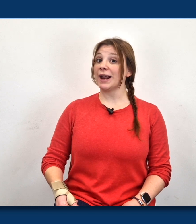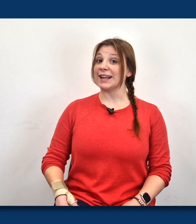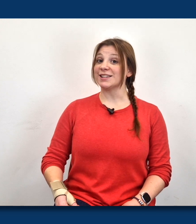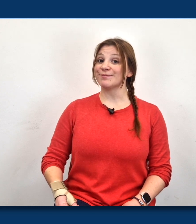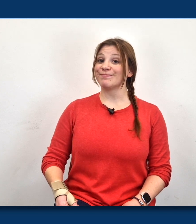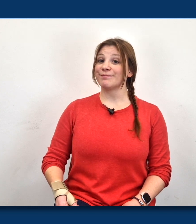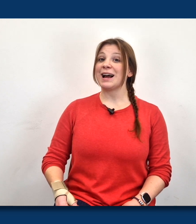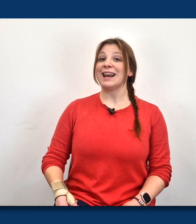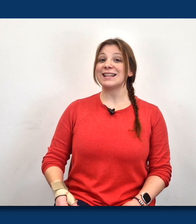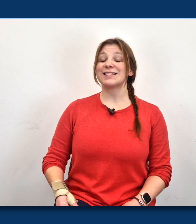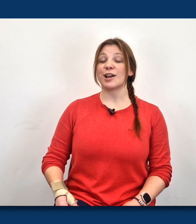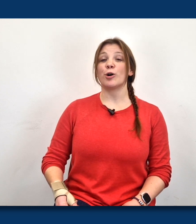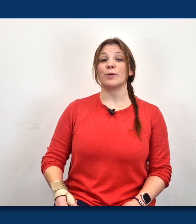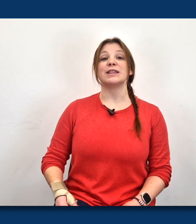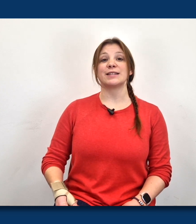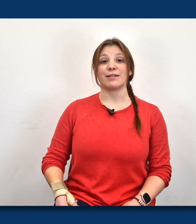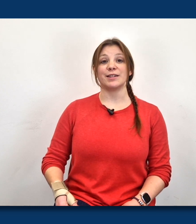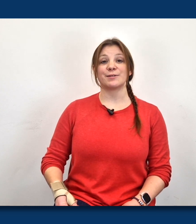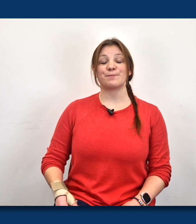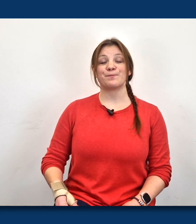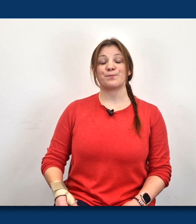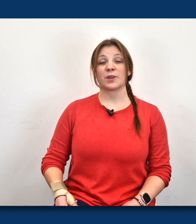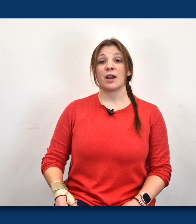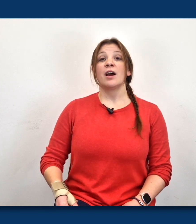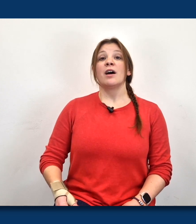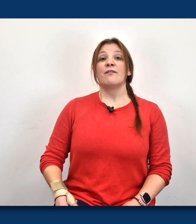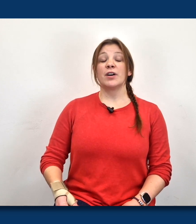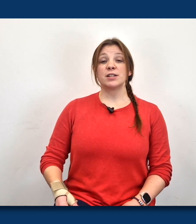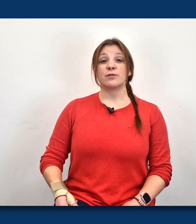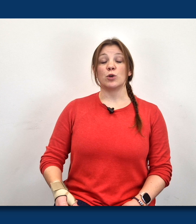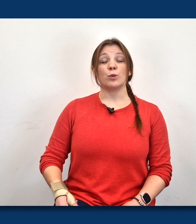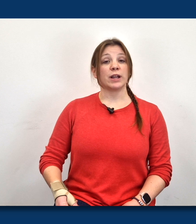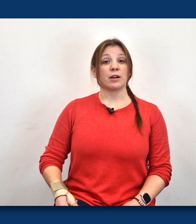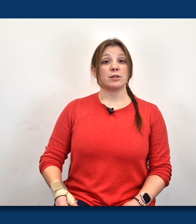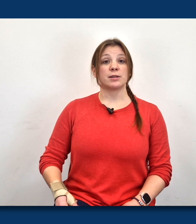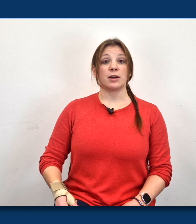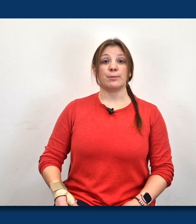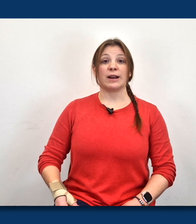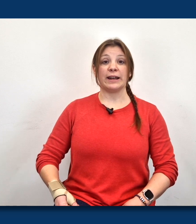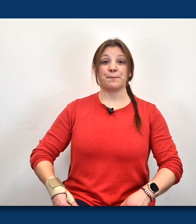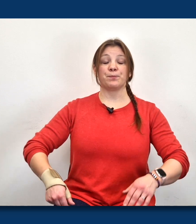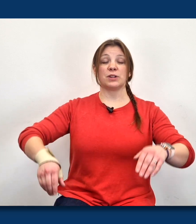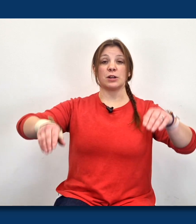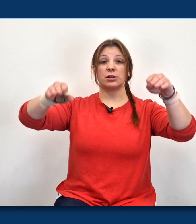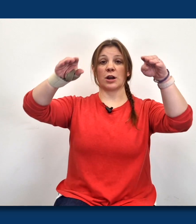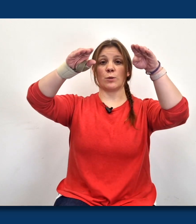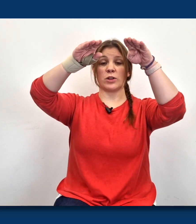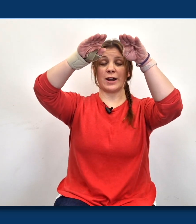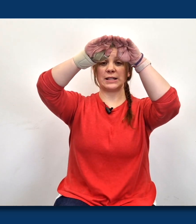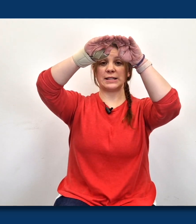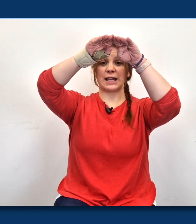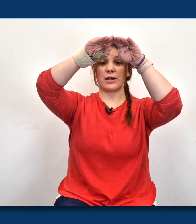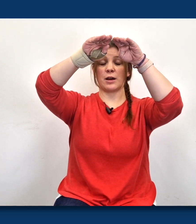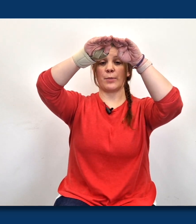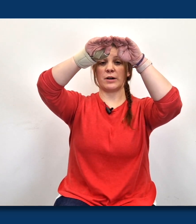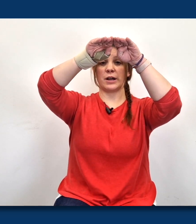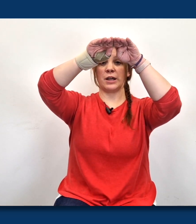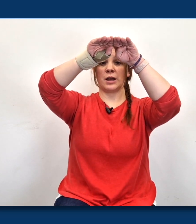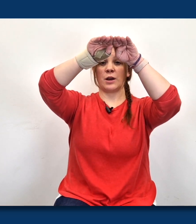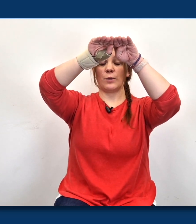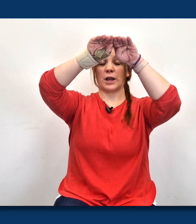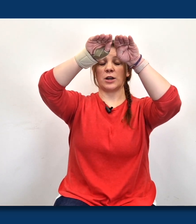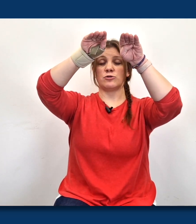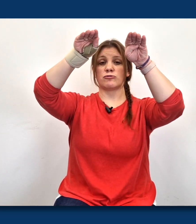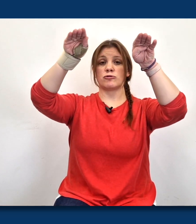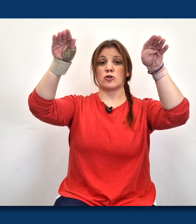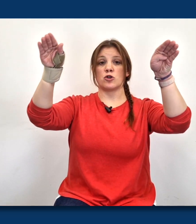All Are Planet. Let's start with the signs. First of all we're going to sign planet so starting with our hands together up high